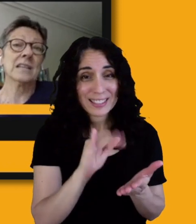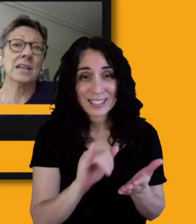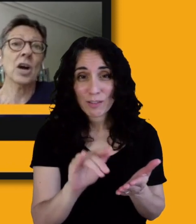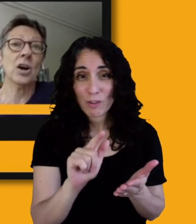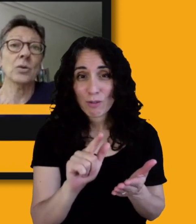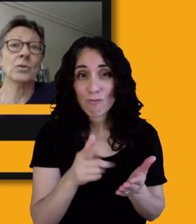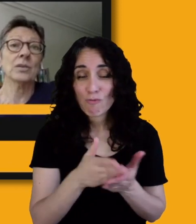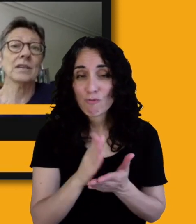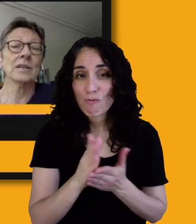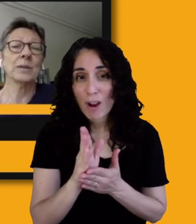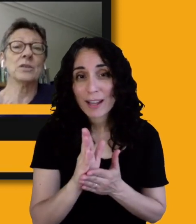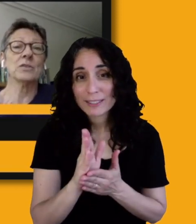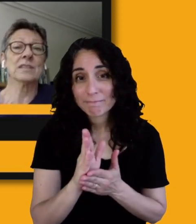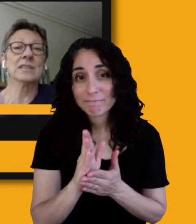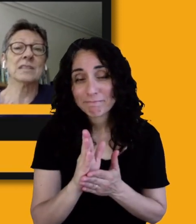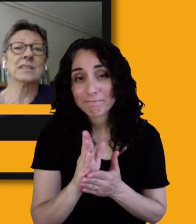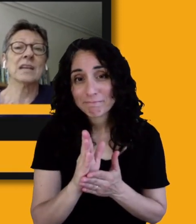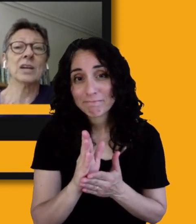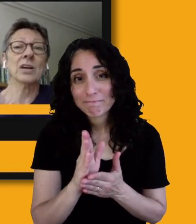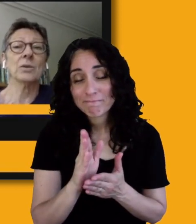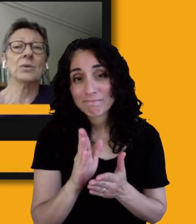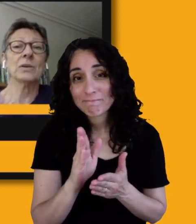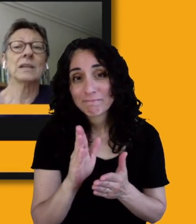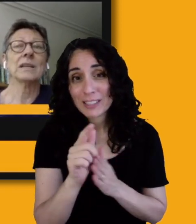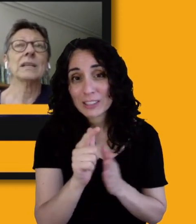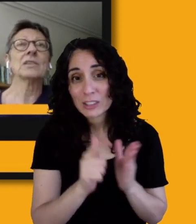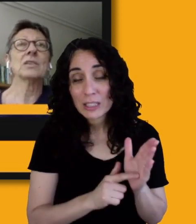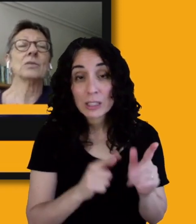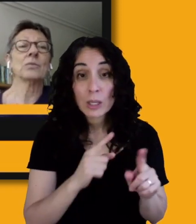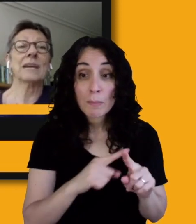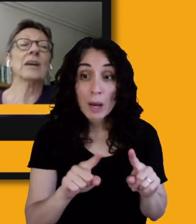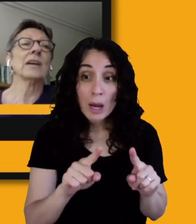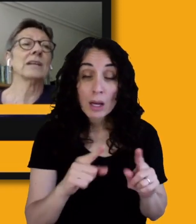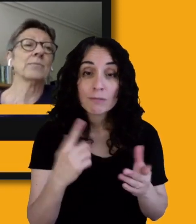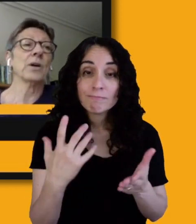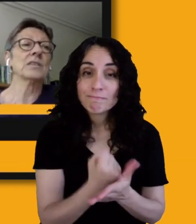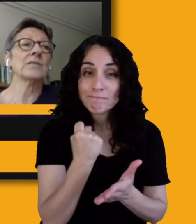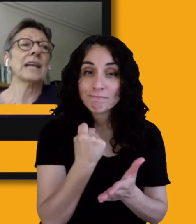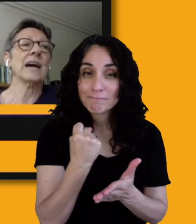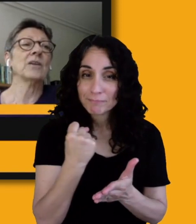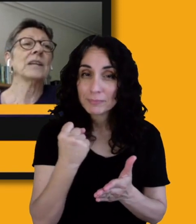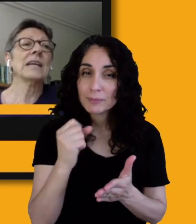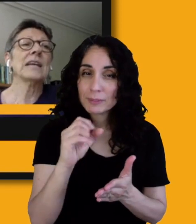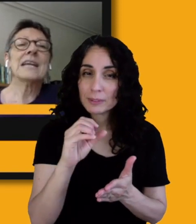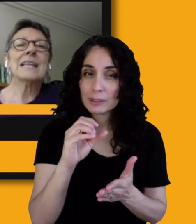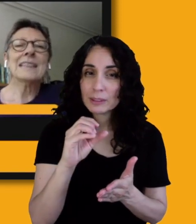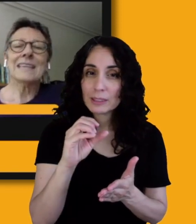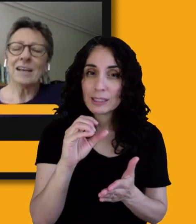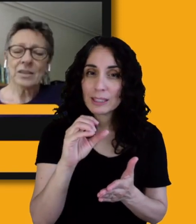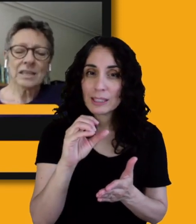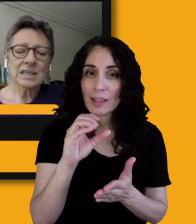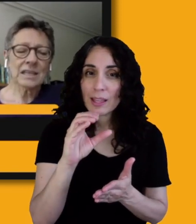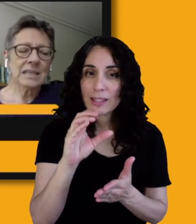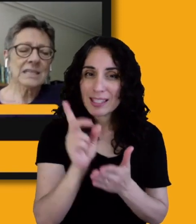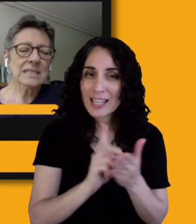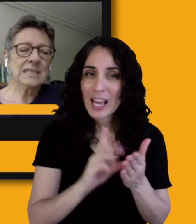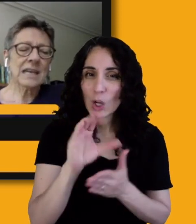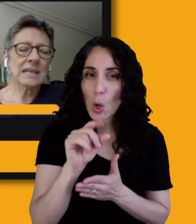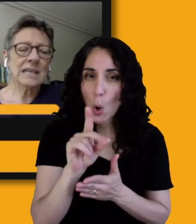code, but it uses a design code to carry parts of it out. The other thing is that it,